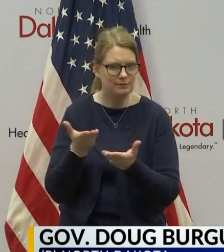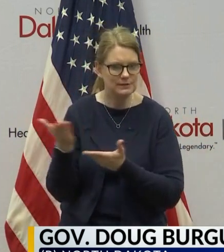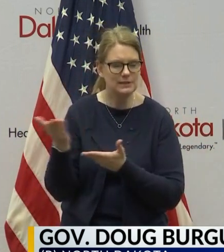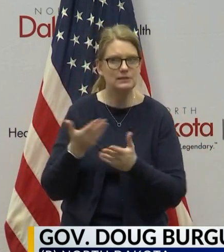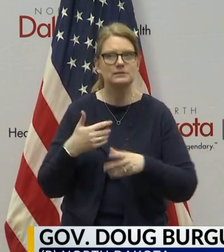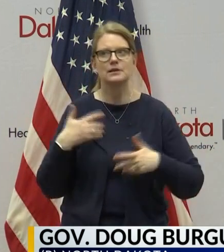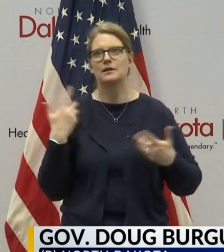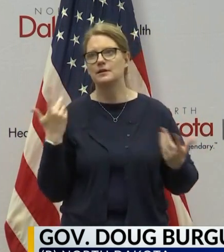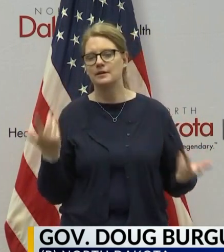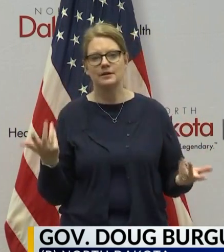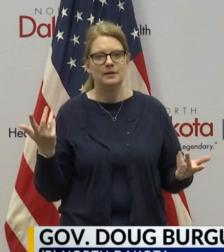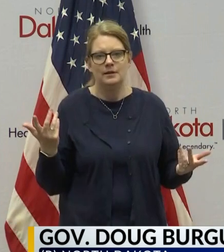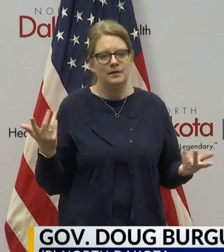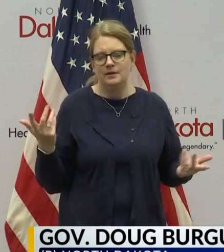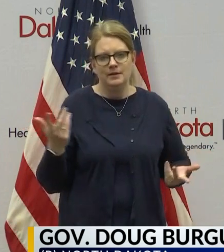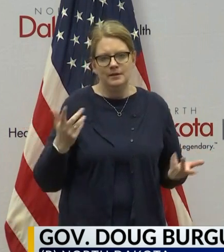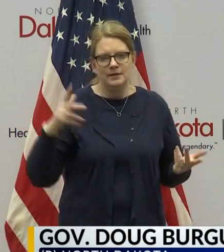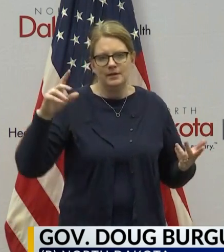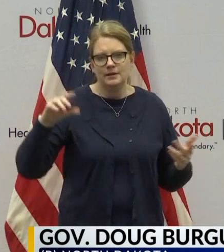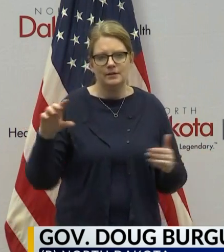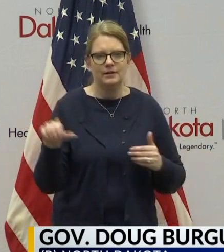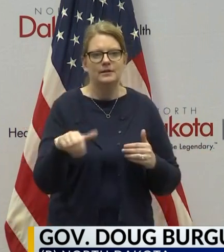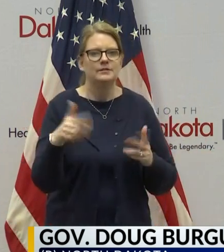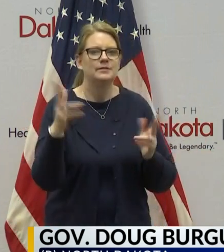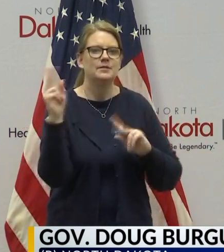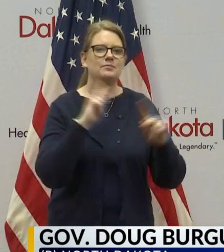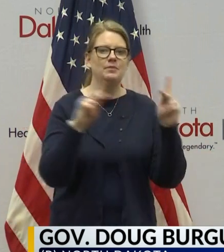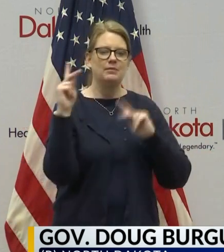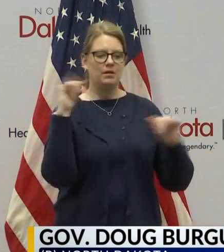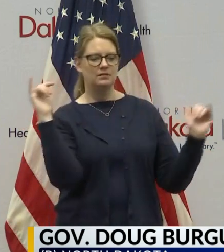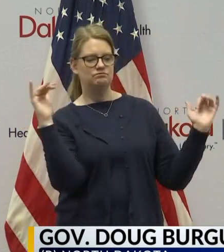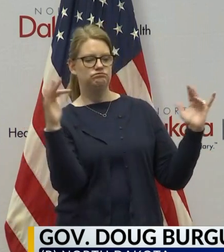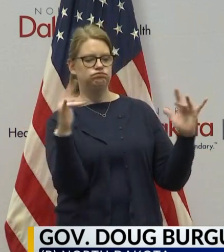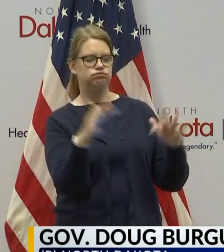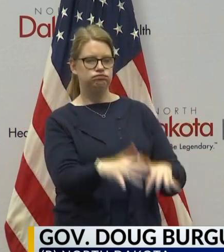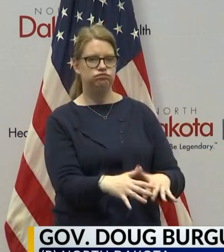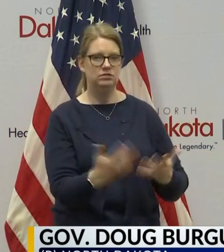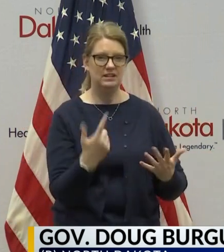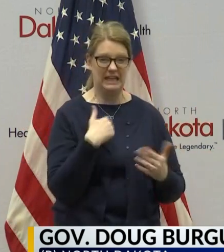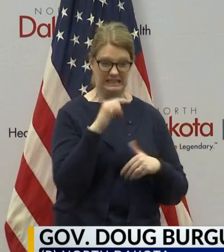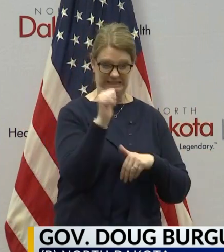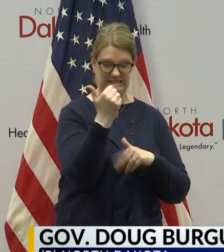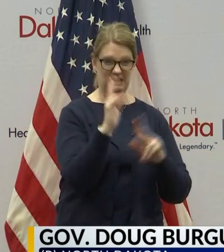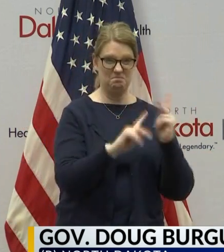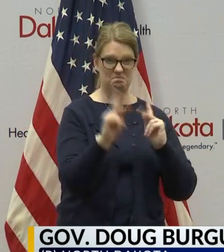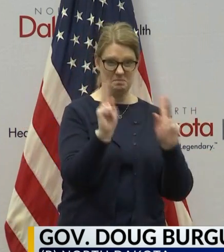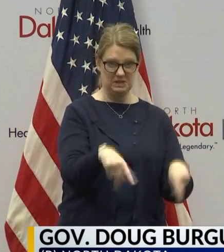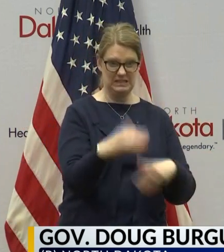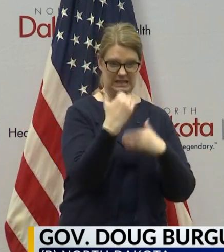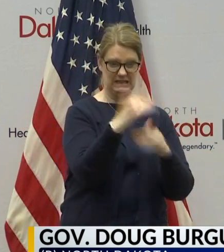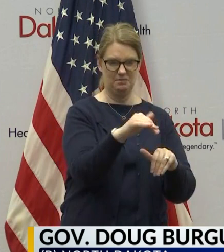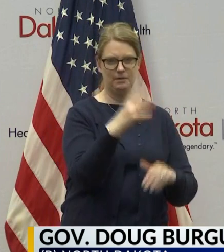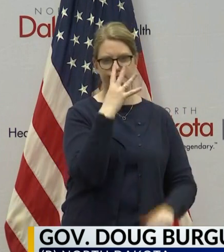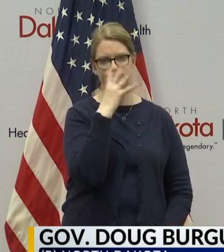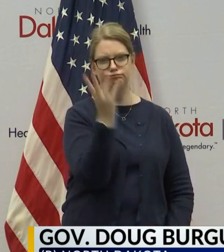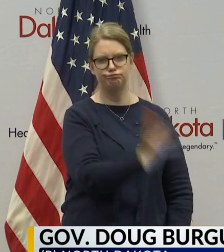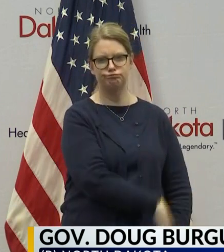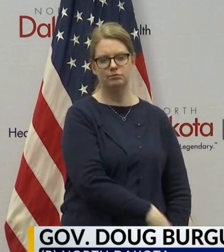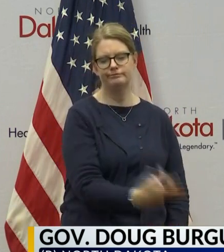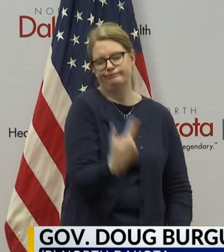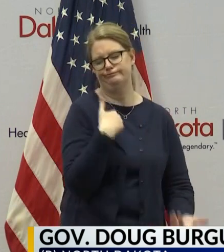whether it's other informal gatherings where people are not taking that limit seriously. We want to make sure that